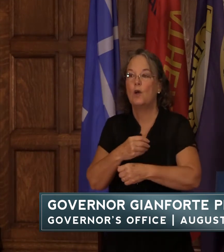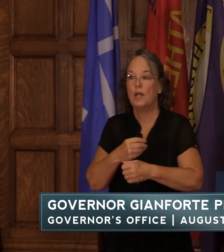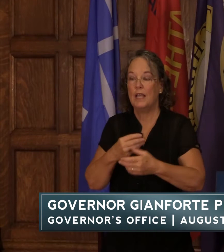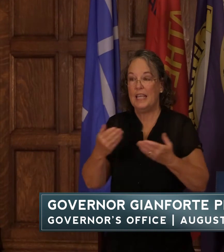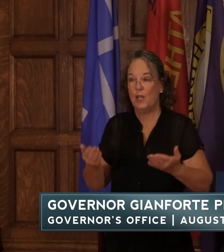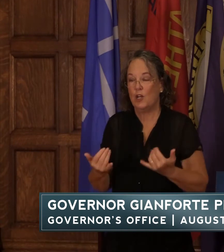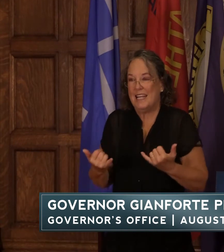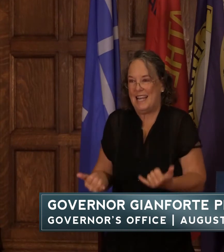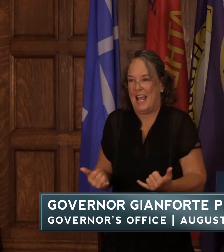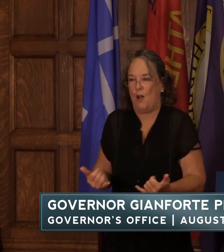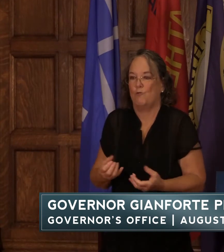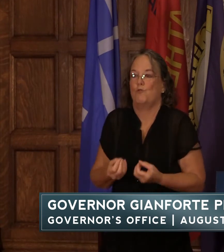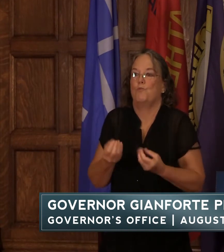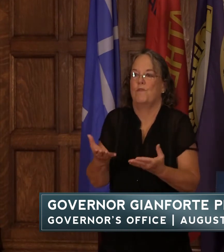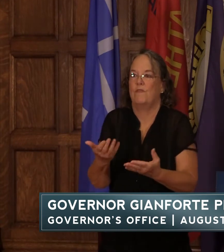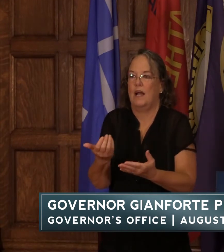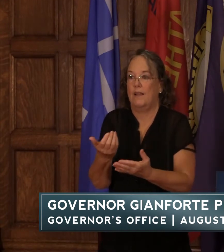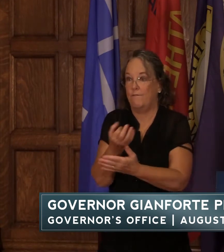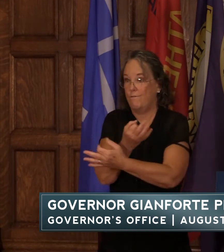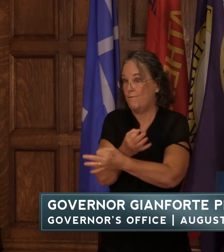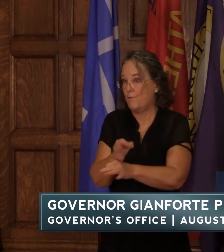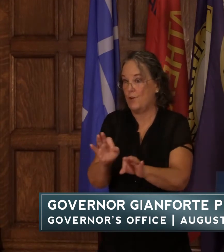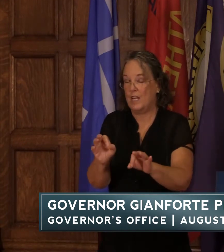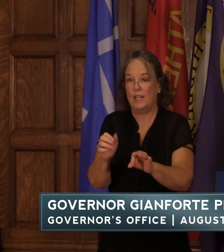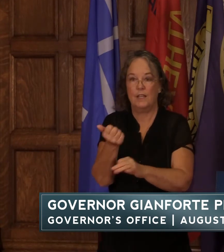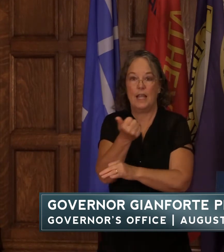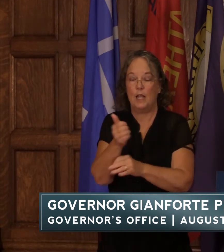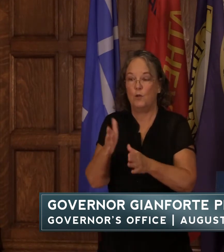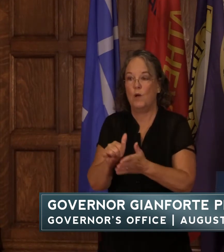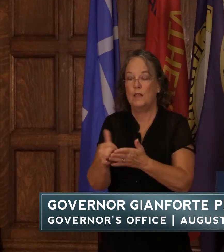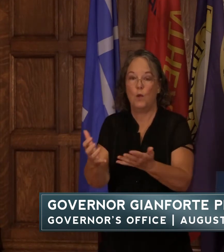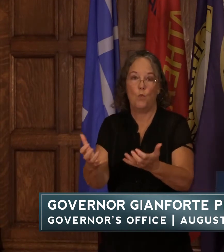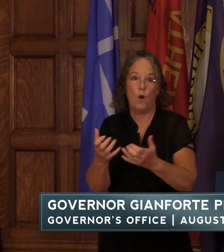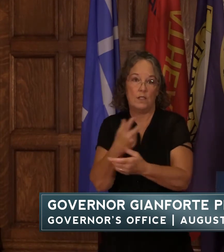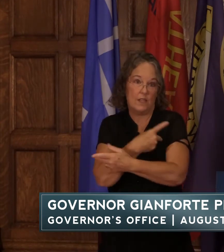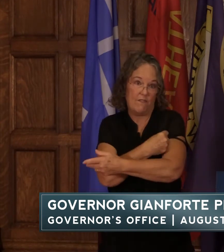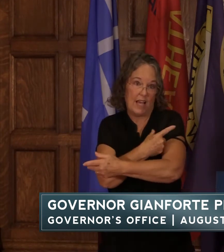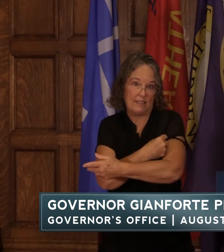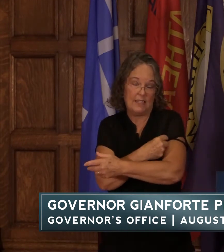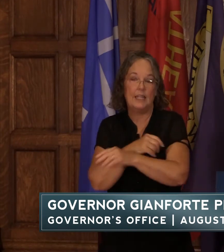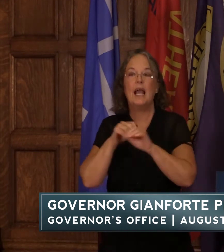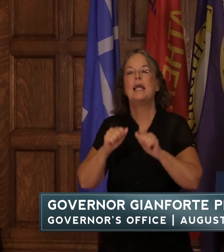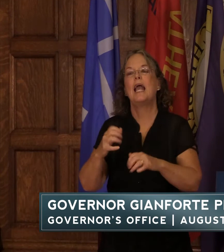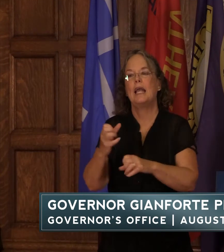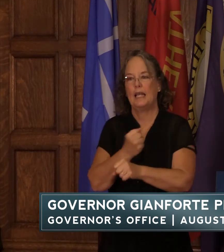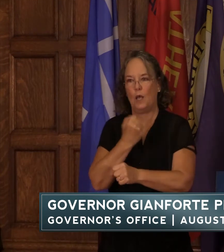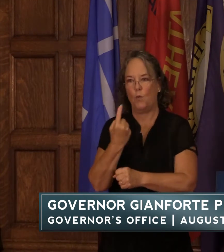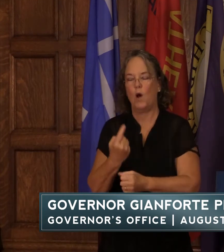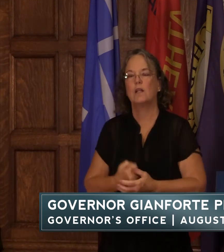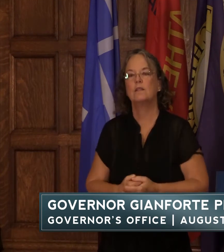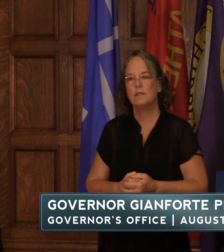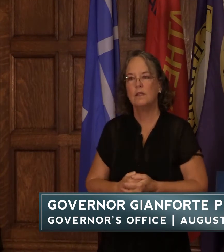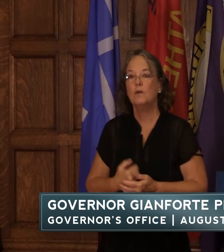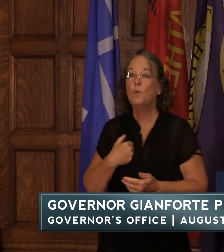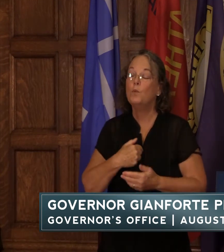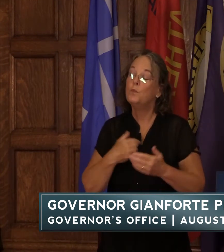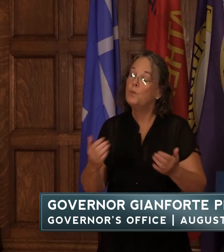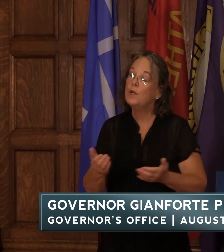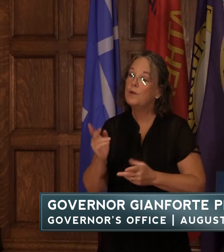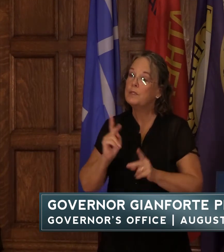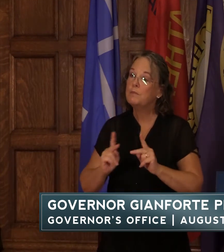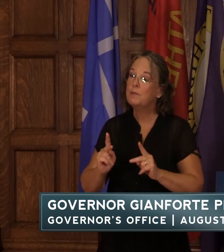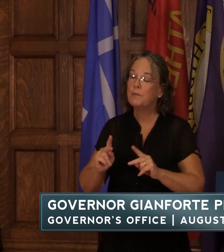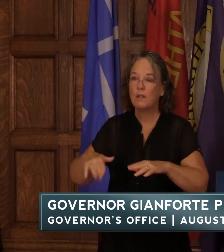provide without cost to any individual who would like to get vaccine a vaccine so we are encouraging individuals who are not yet